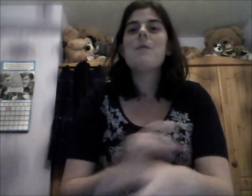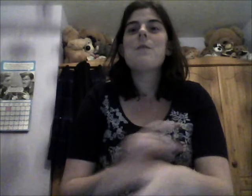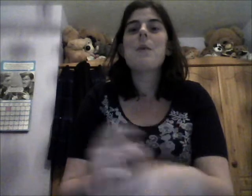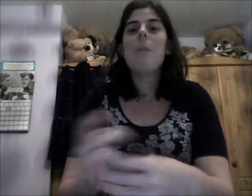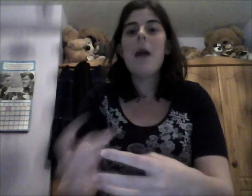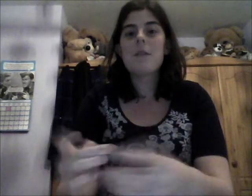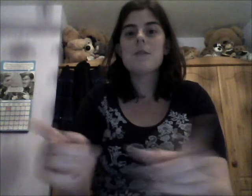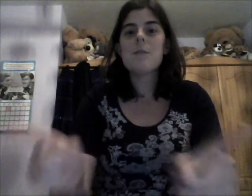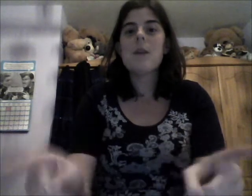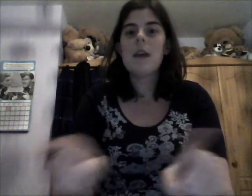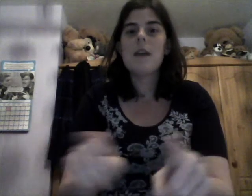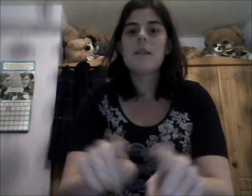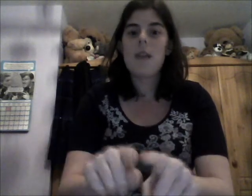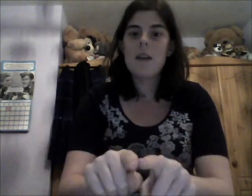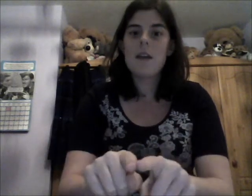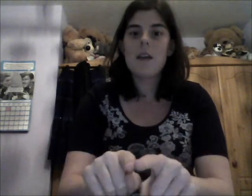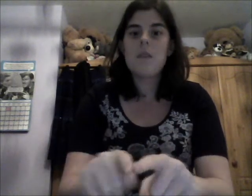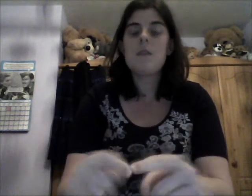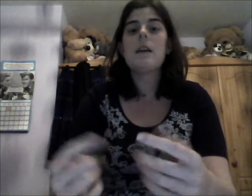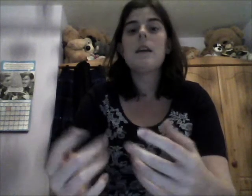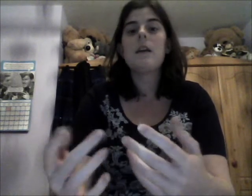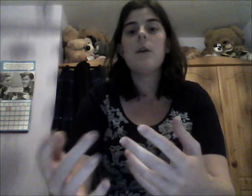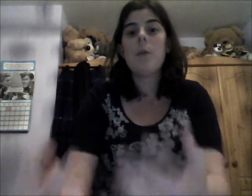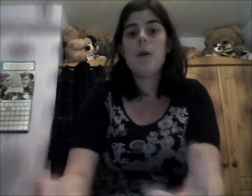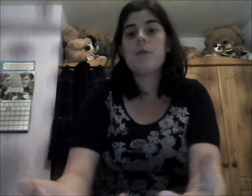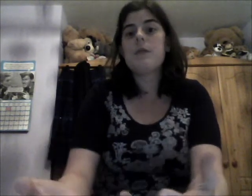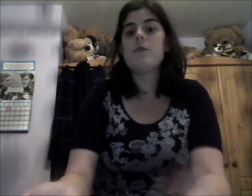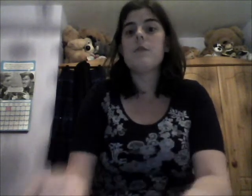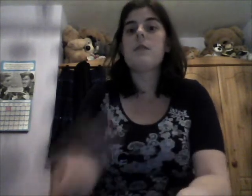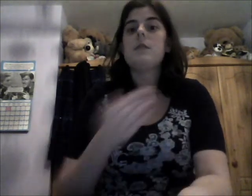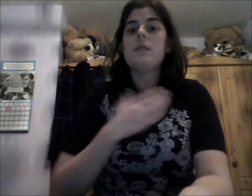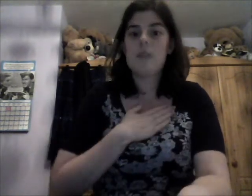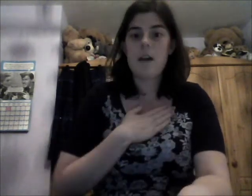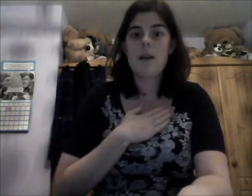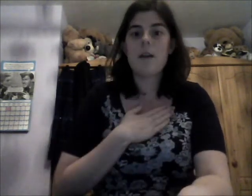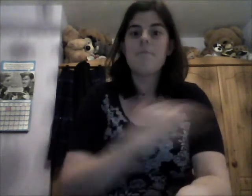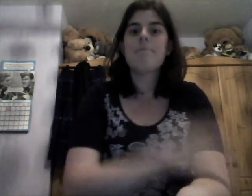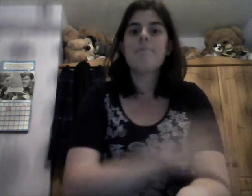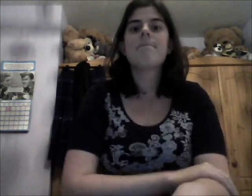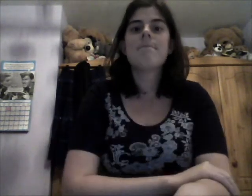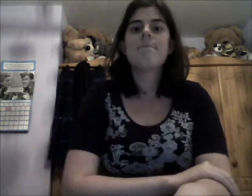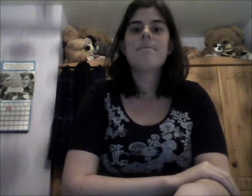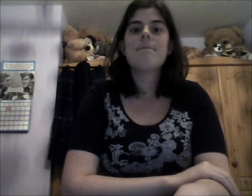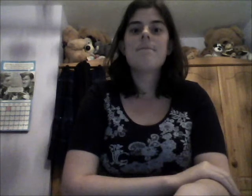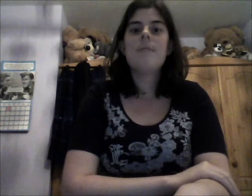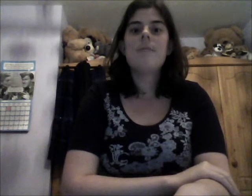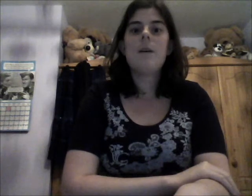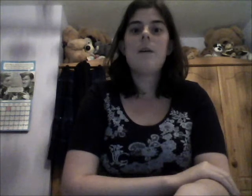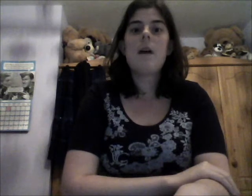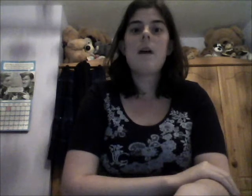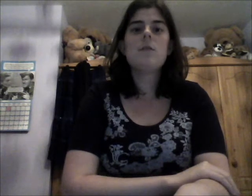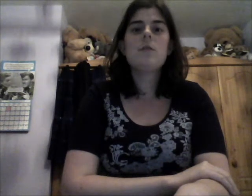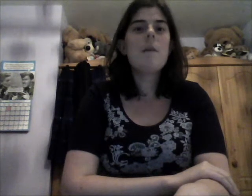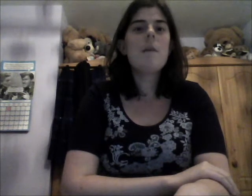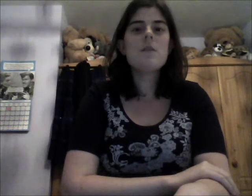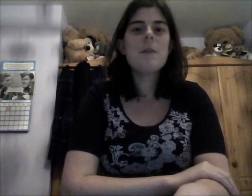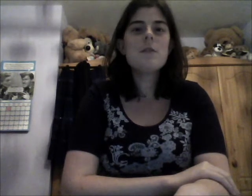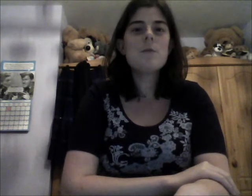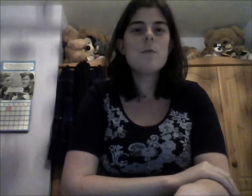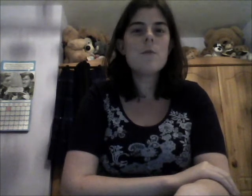you're comparing something, it's like, if you're saying your personal interest is like. Uh, I've somehow managed to make this into a four minute